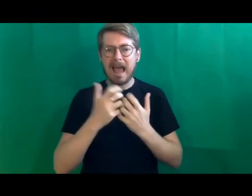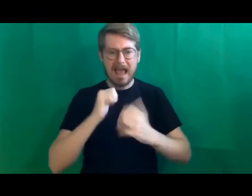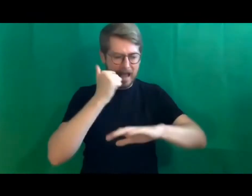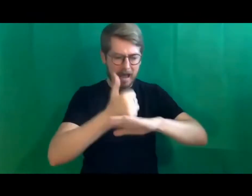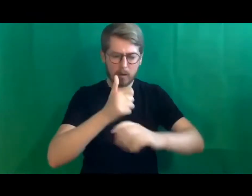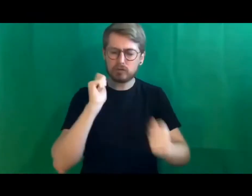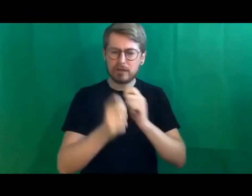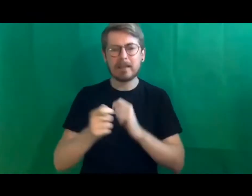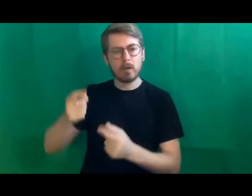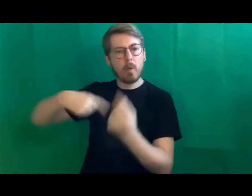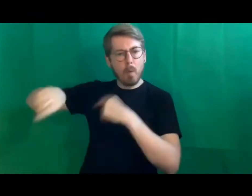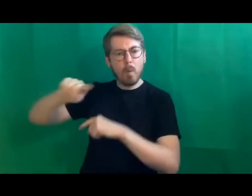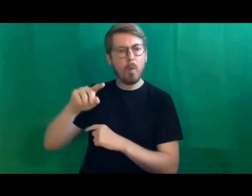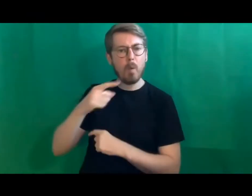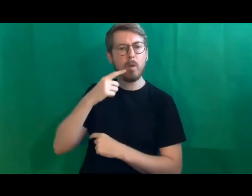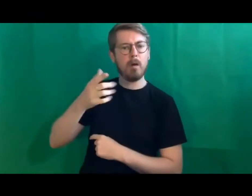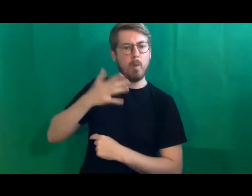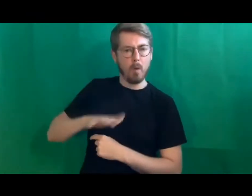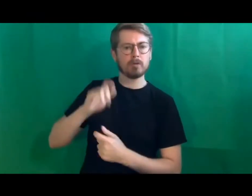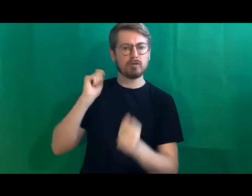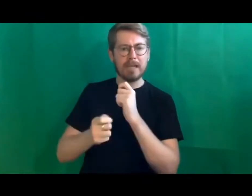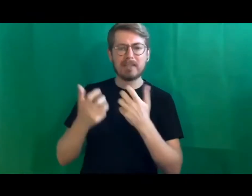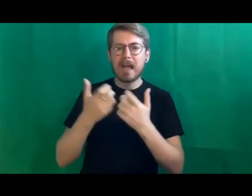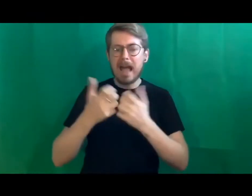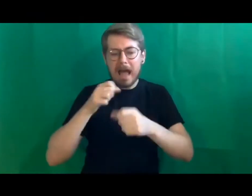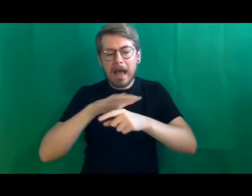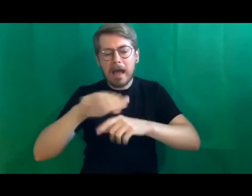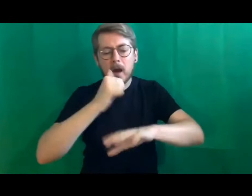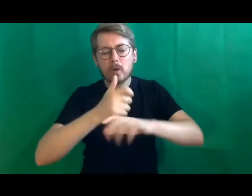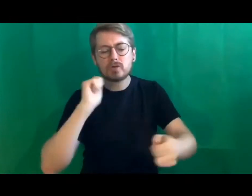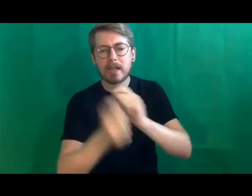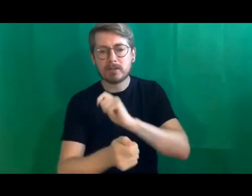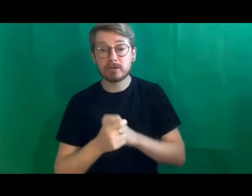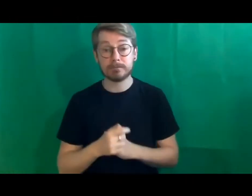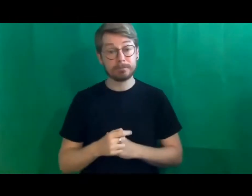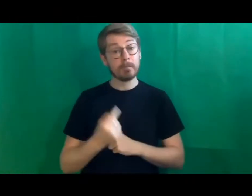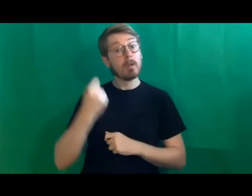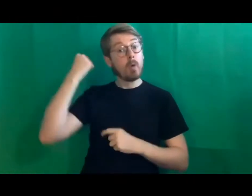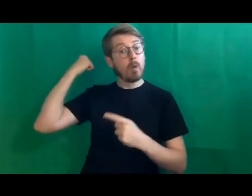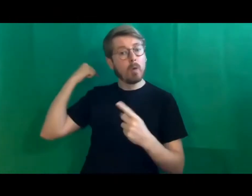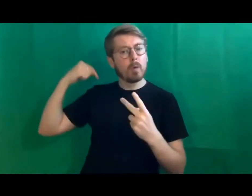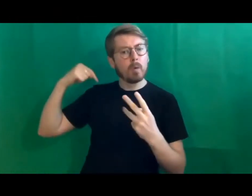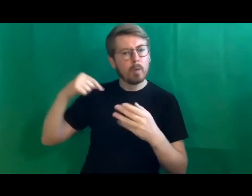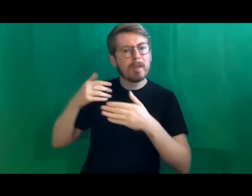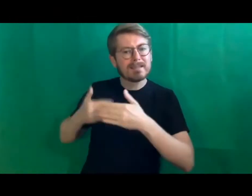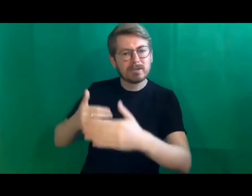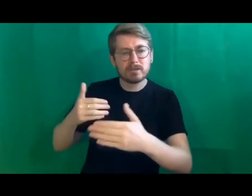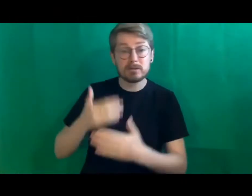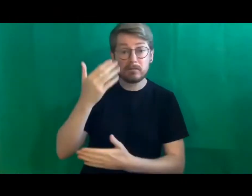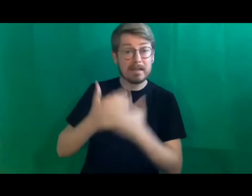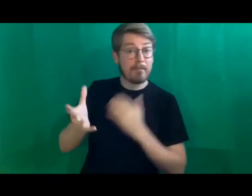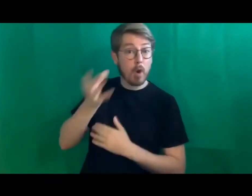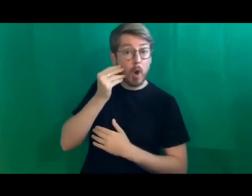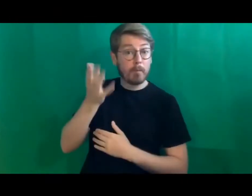crying out about. There were things said in those sessions by people that I personally never heard before, for example Danny Horan